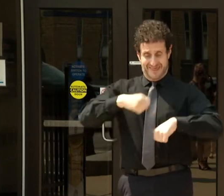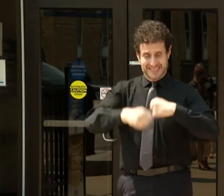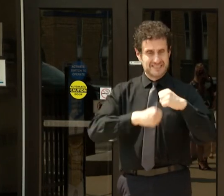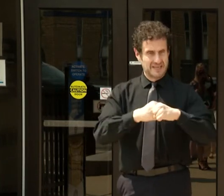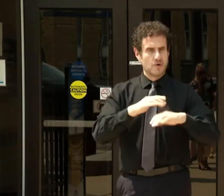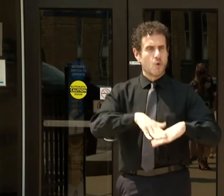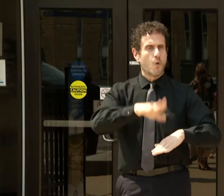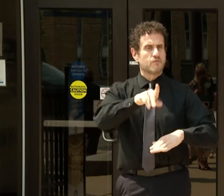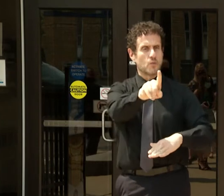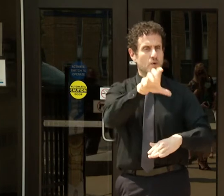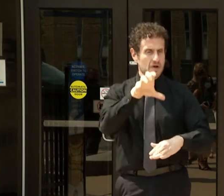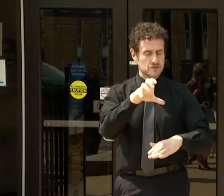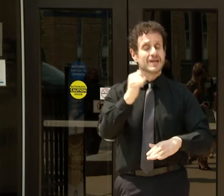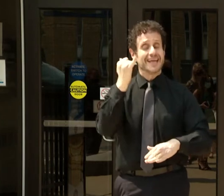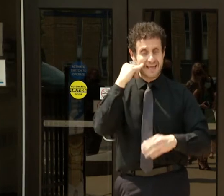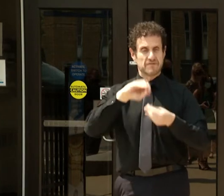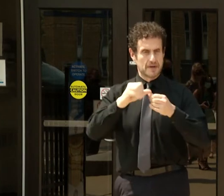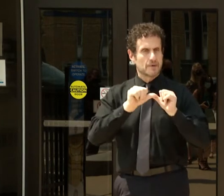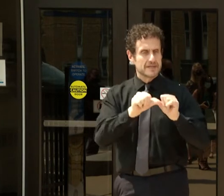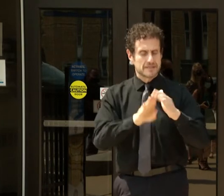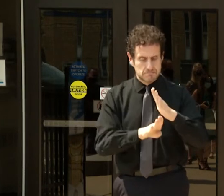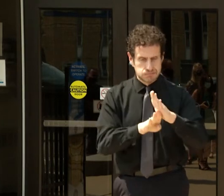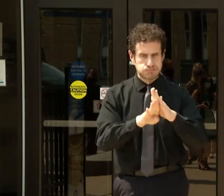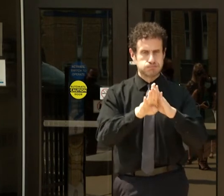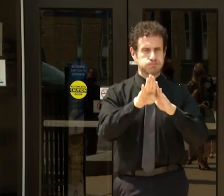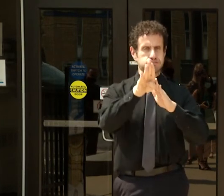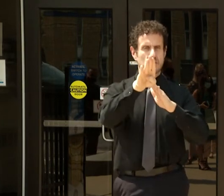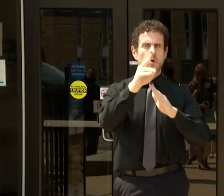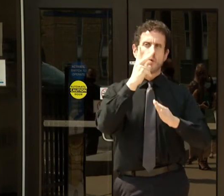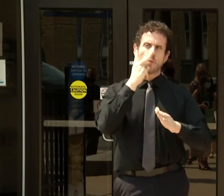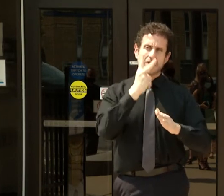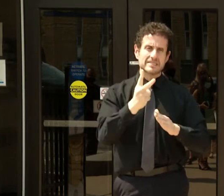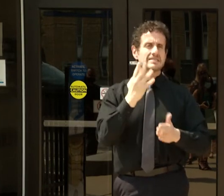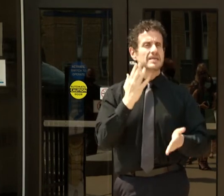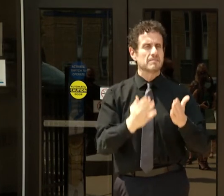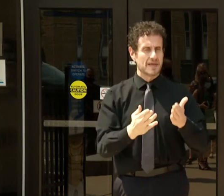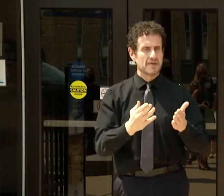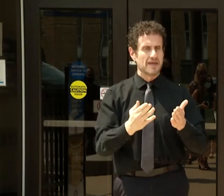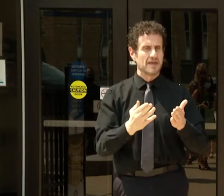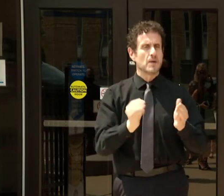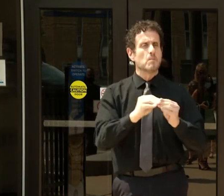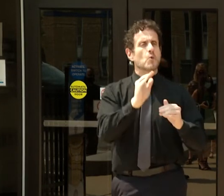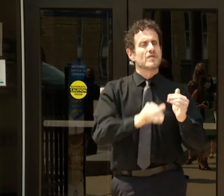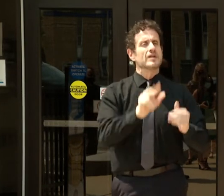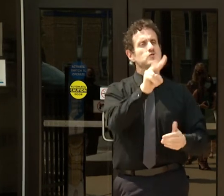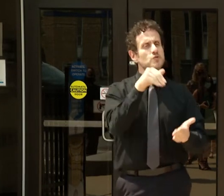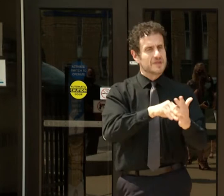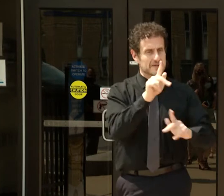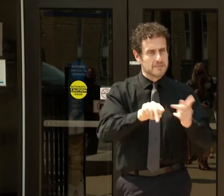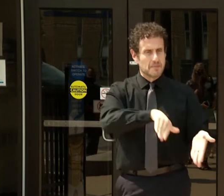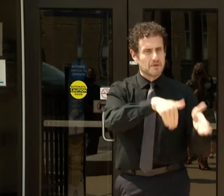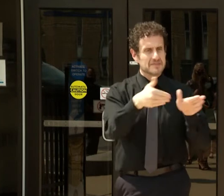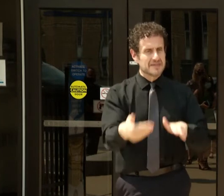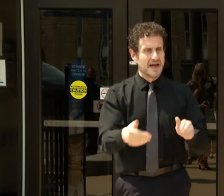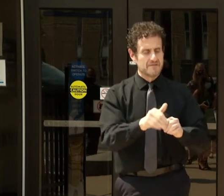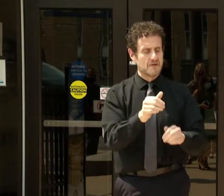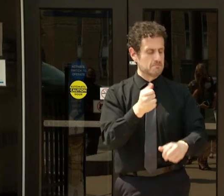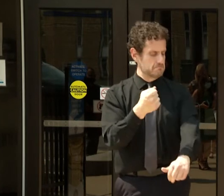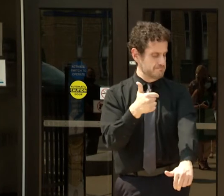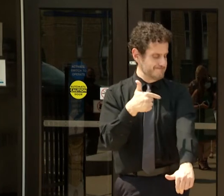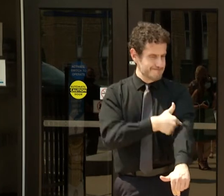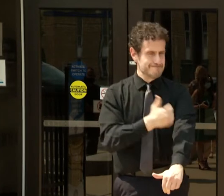If the current trend continues, we would see as many or more than 2,000 opioid deaths this year.